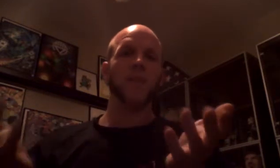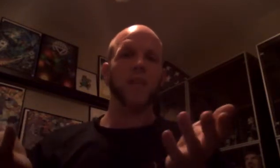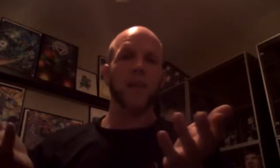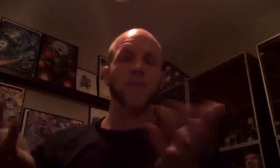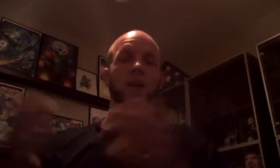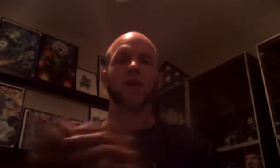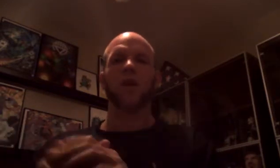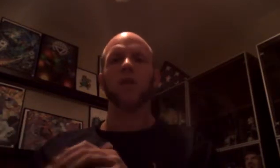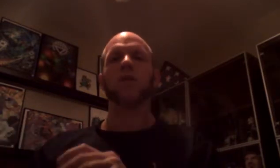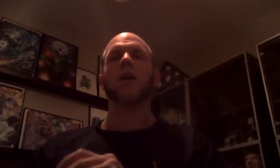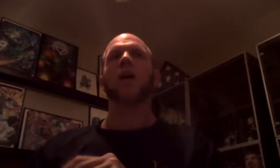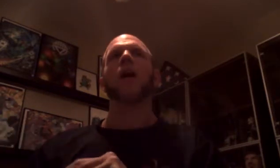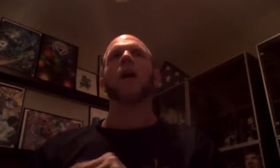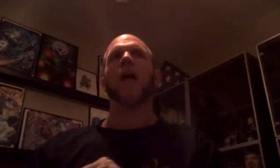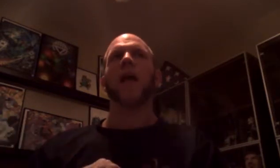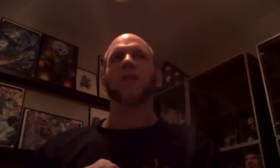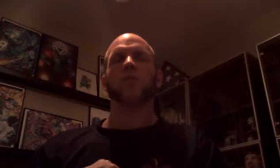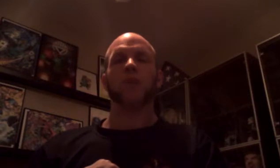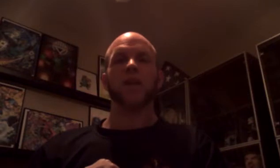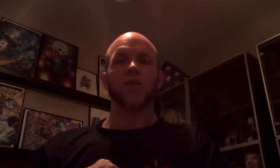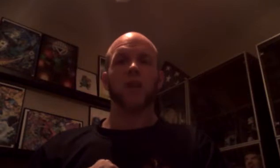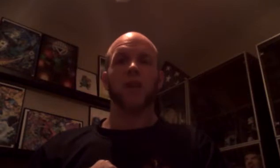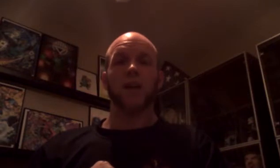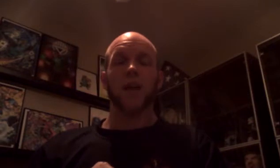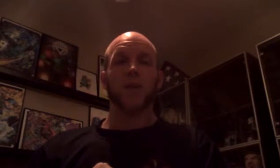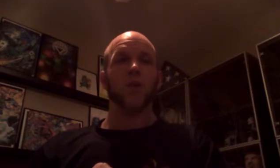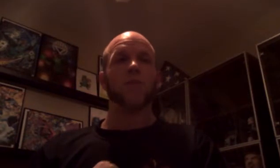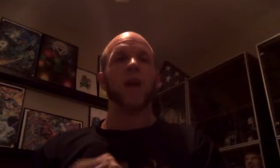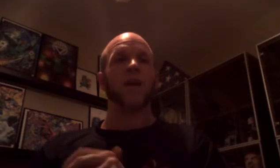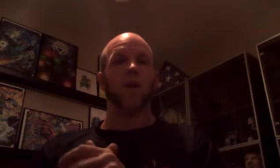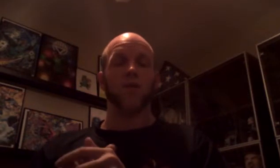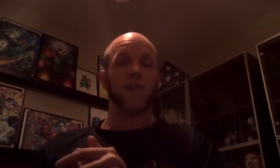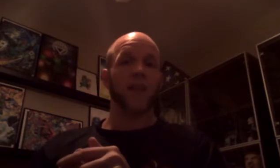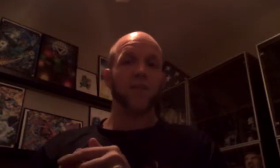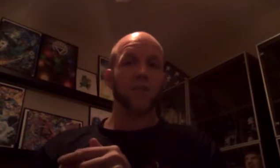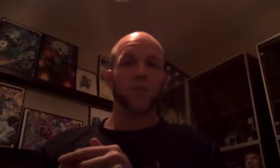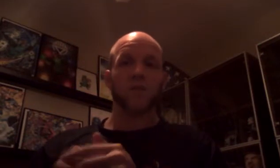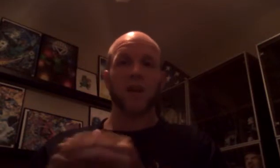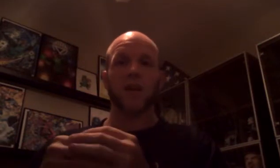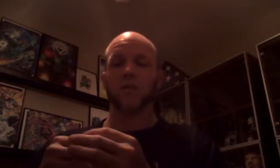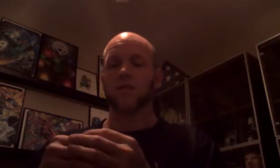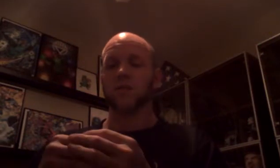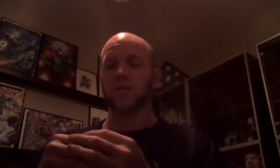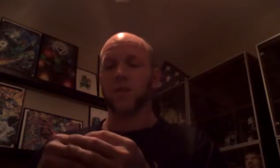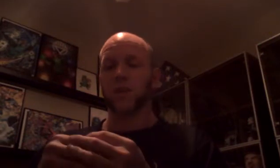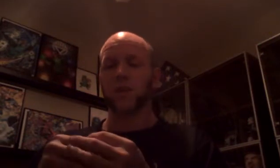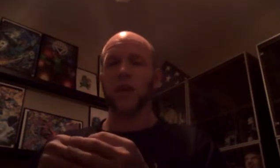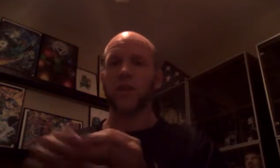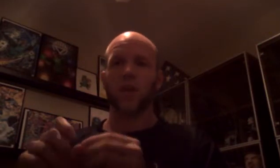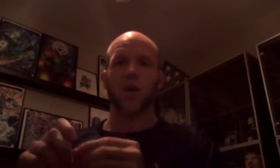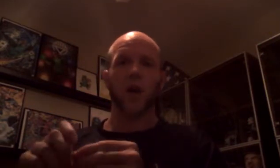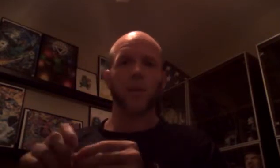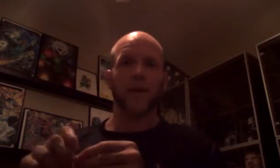in the name John Carter, it's a pretty generic name, and you would have gotten an awful lot of different sorts of characters, including even Hawkman.